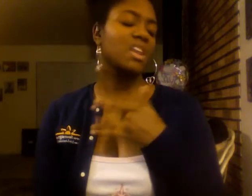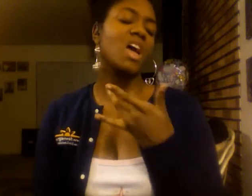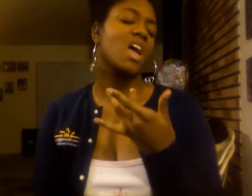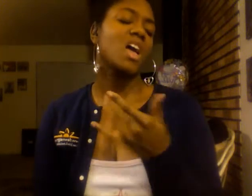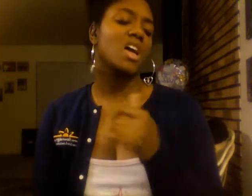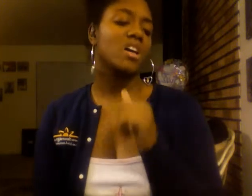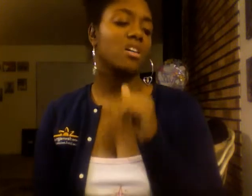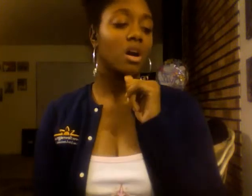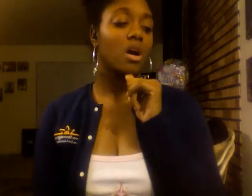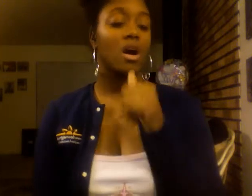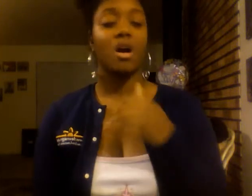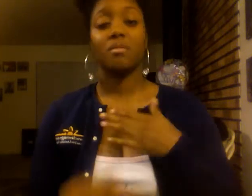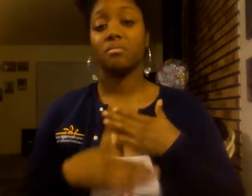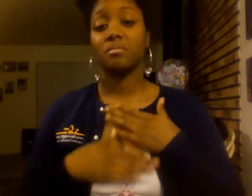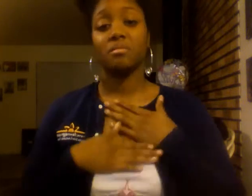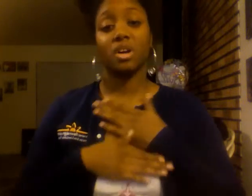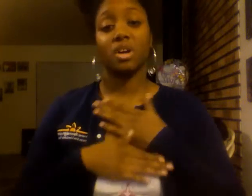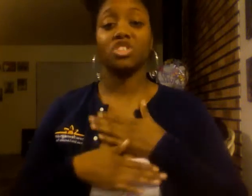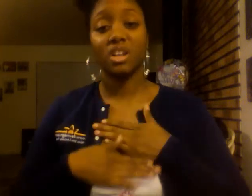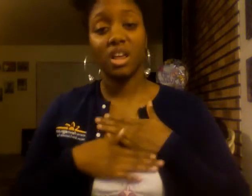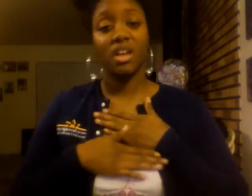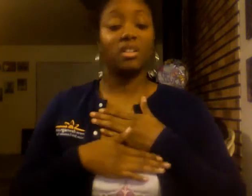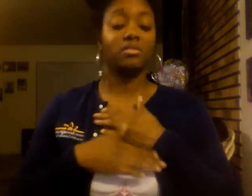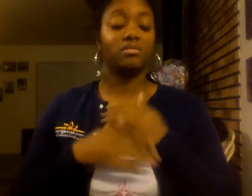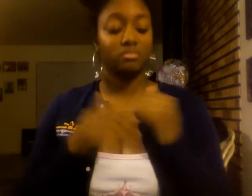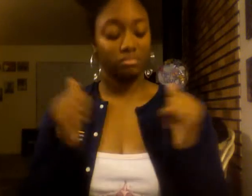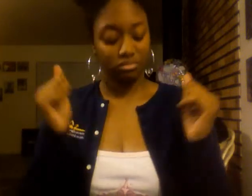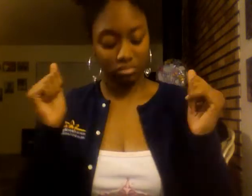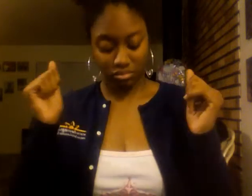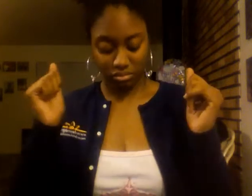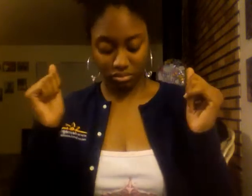unappreciated. What do you Oh,